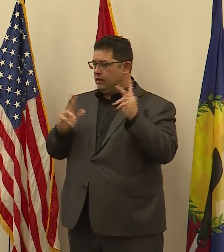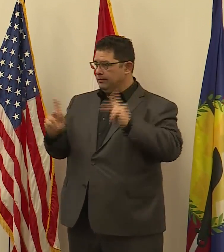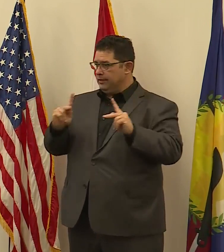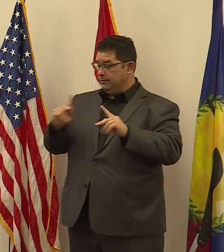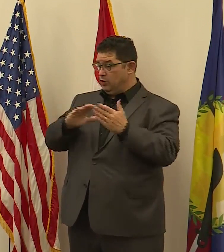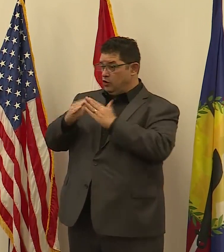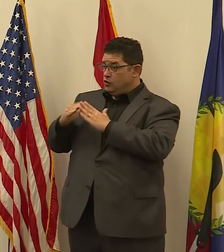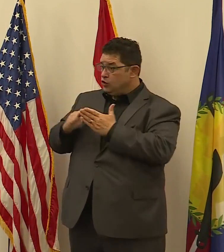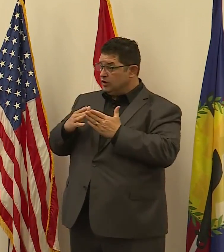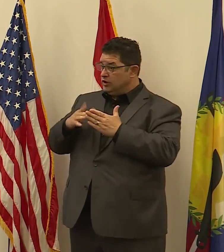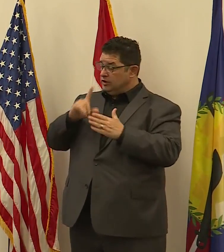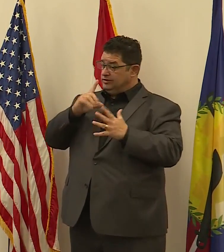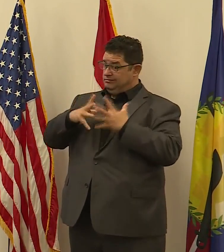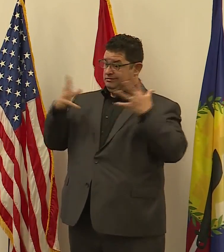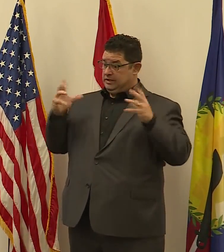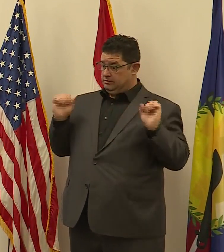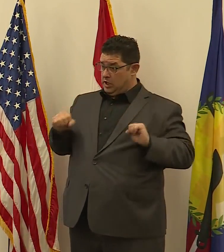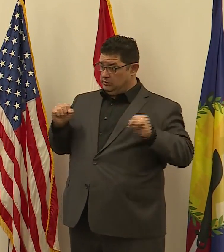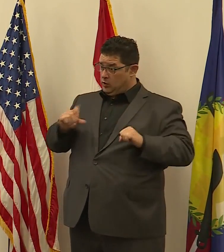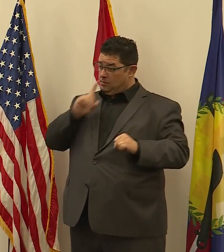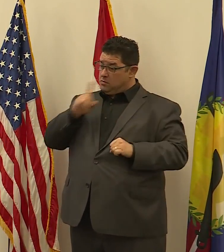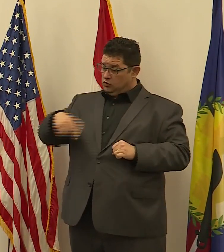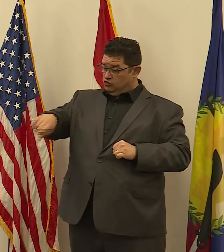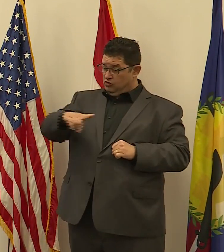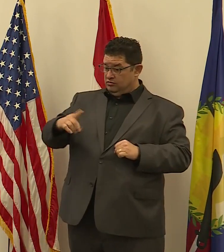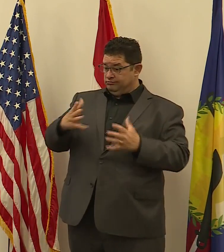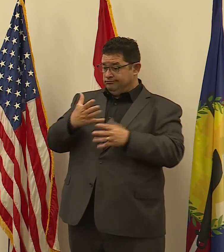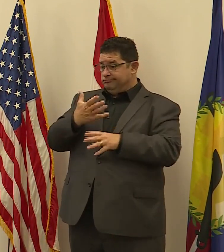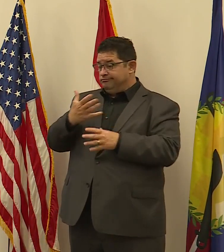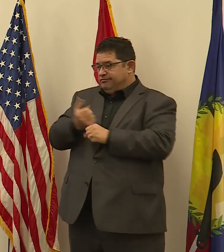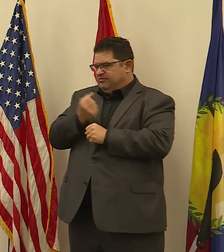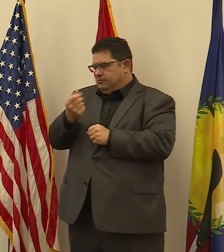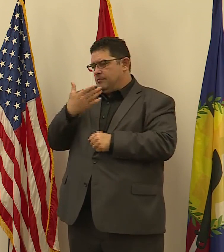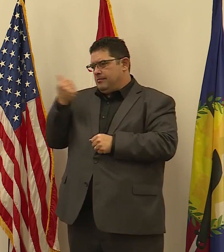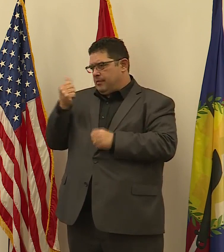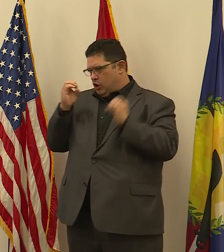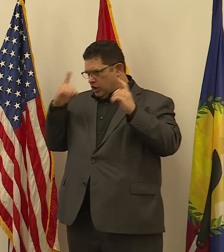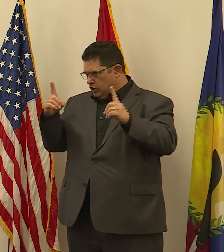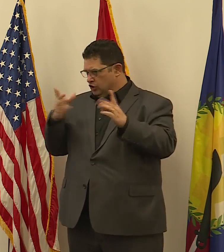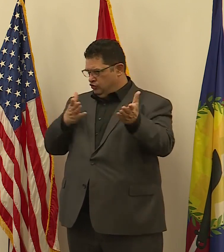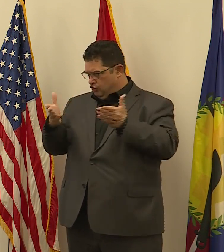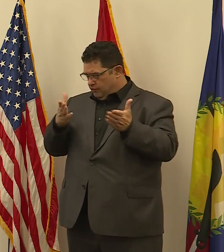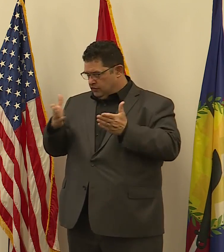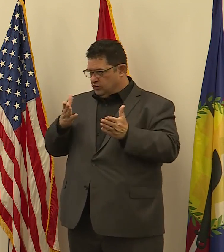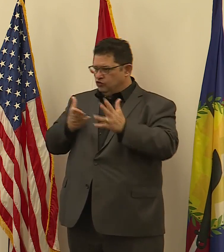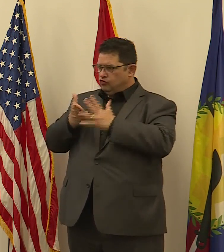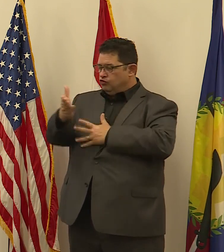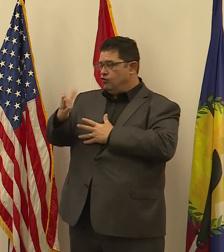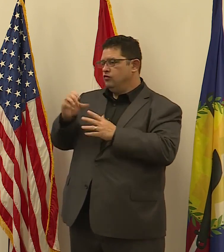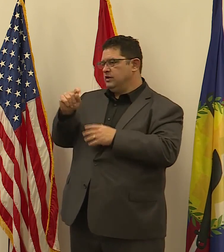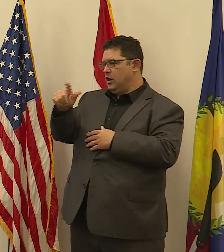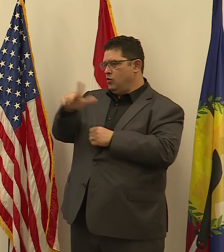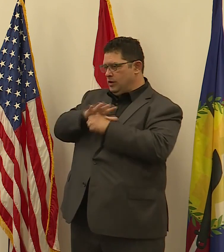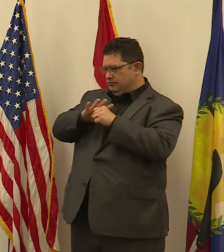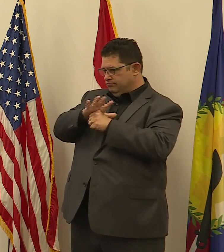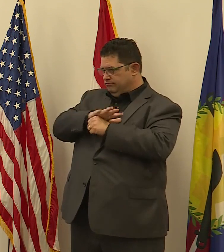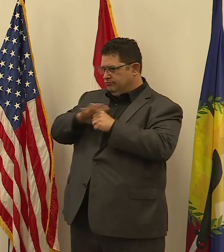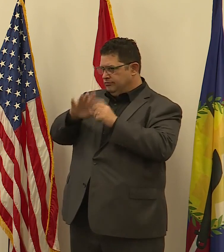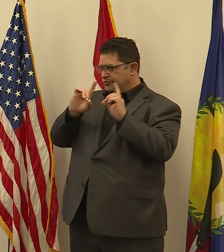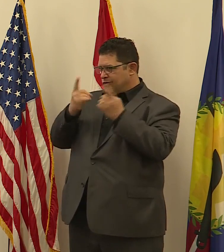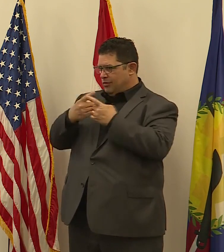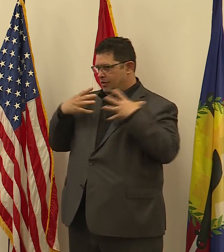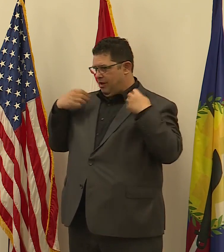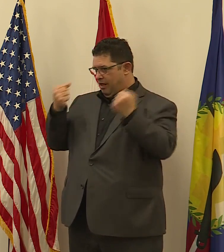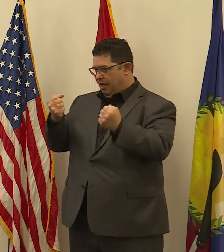to ensure that everyone is getting a better education at the services that are available through St. Louis County Department of Health to our Hispanic residents.